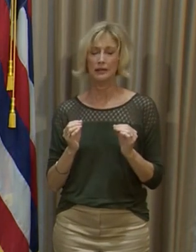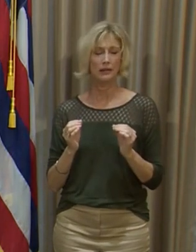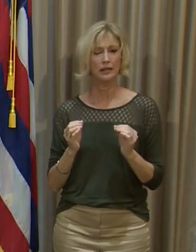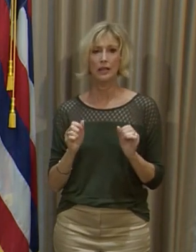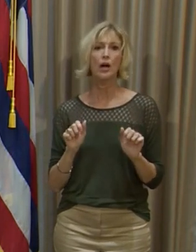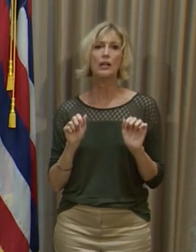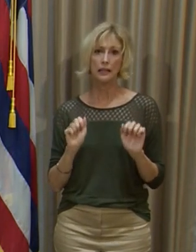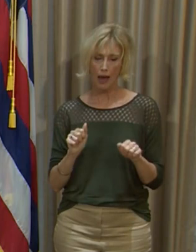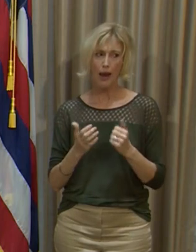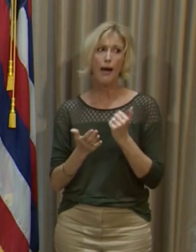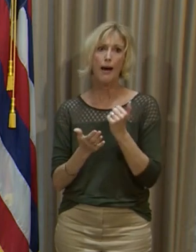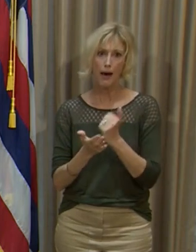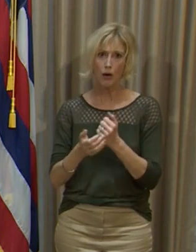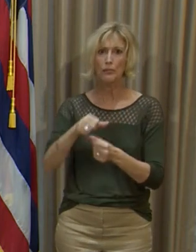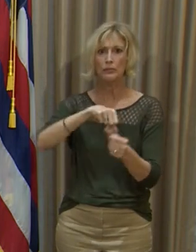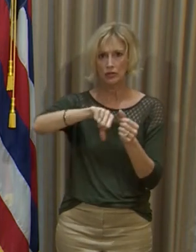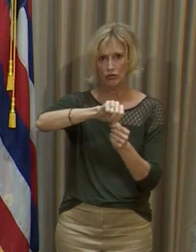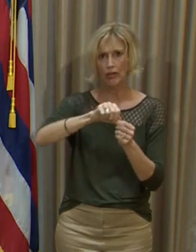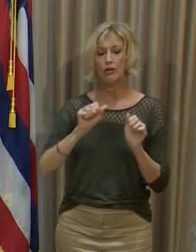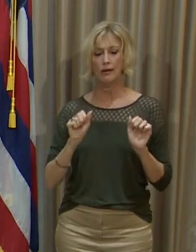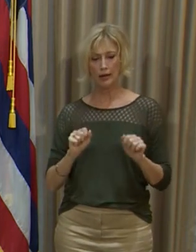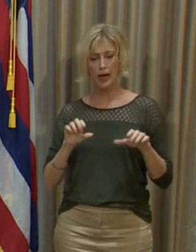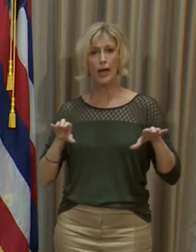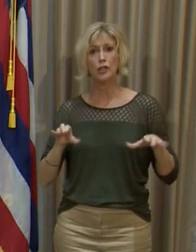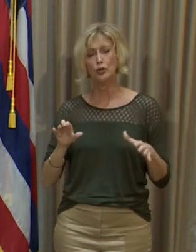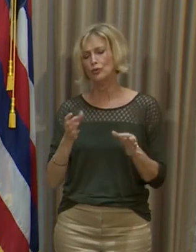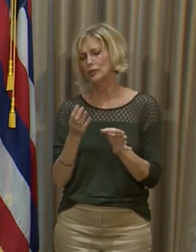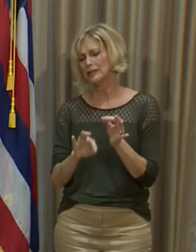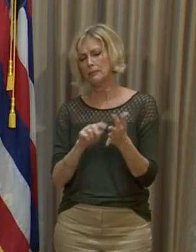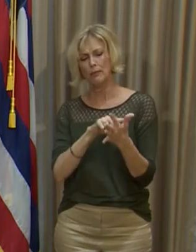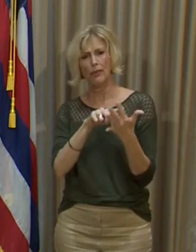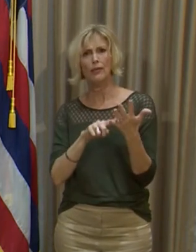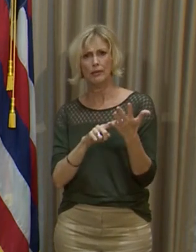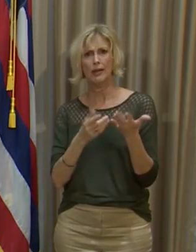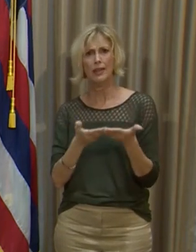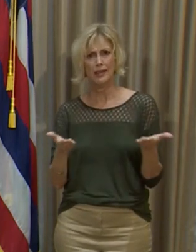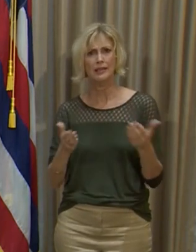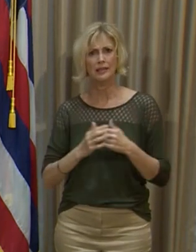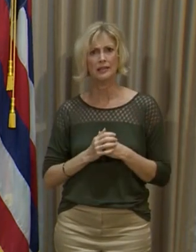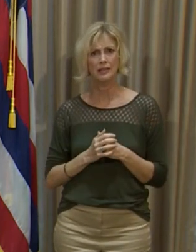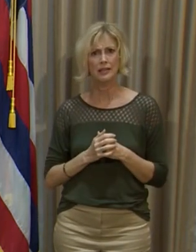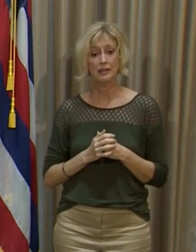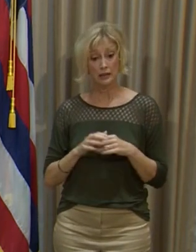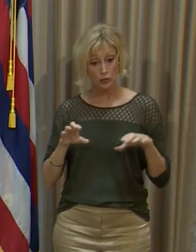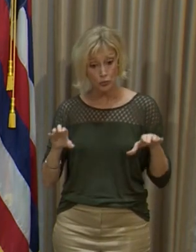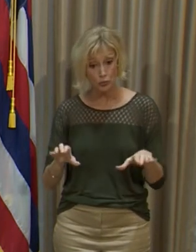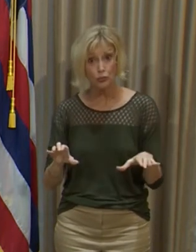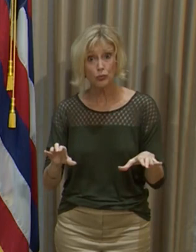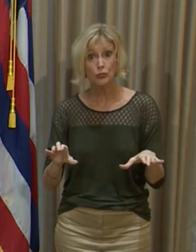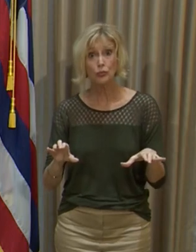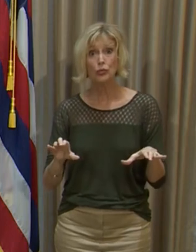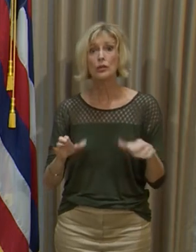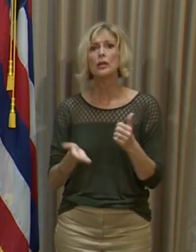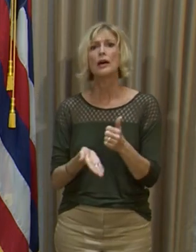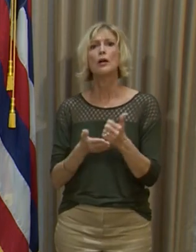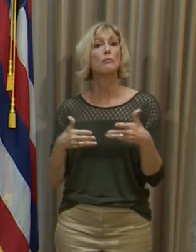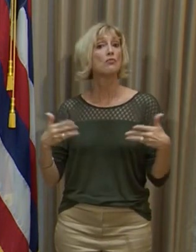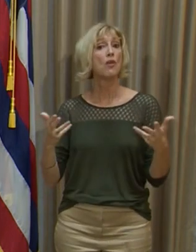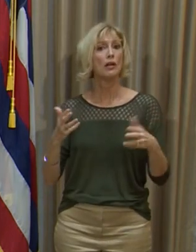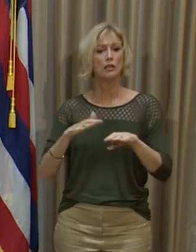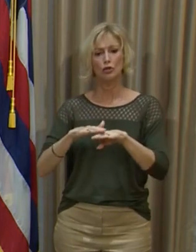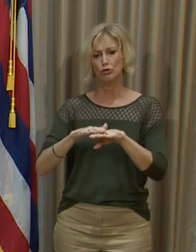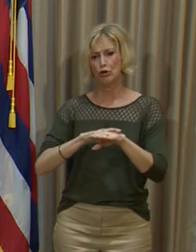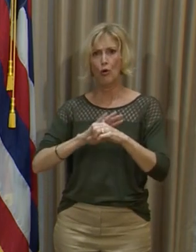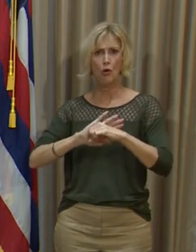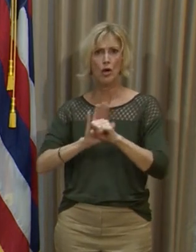the spread of COVID-19. We can do these simple things and take action to slow the spread of COVID